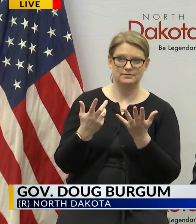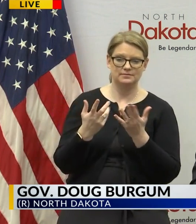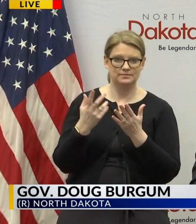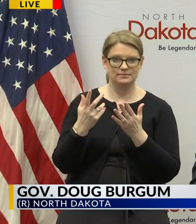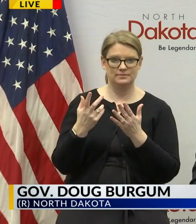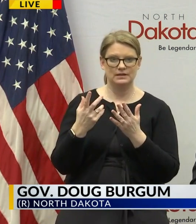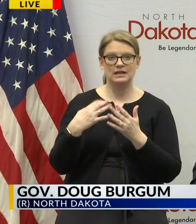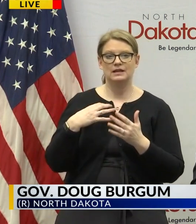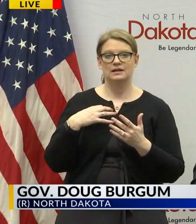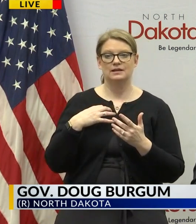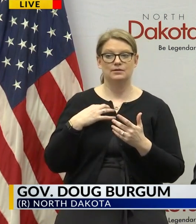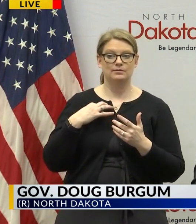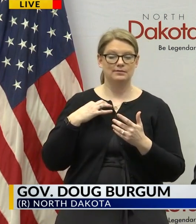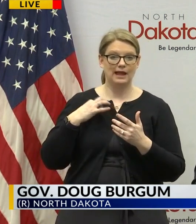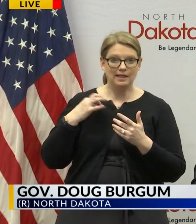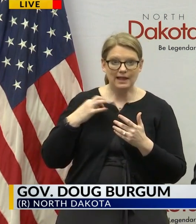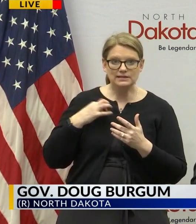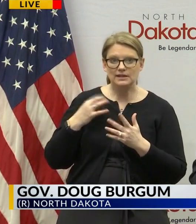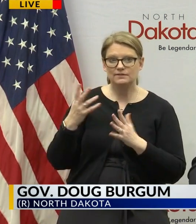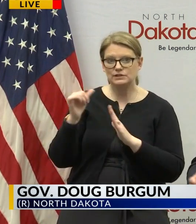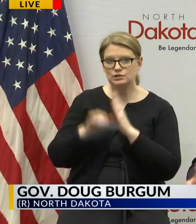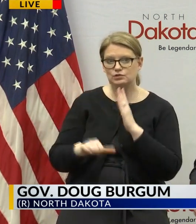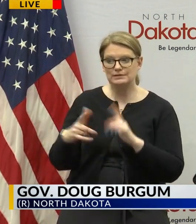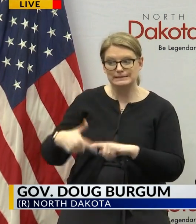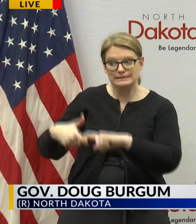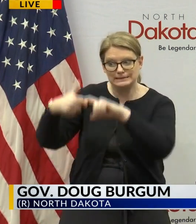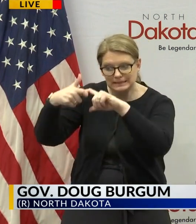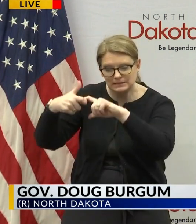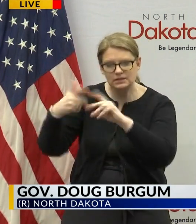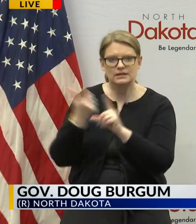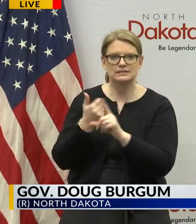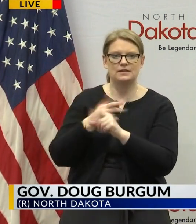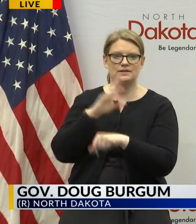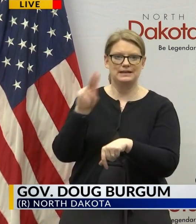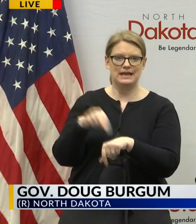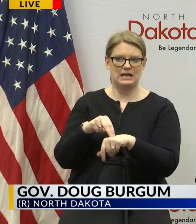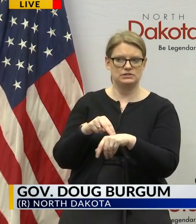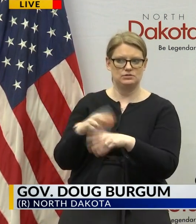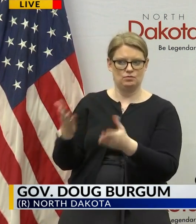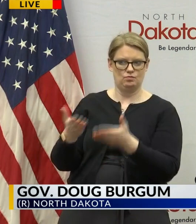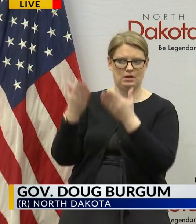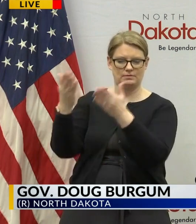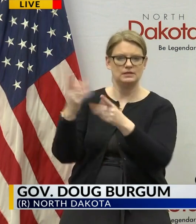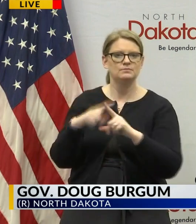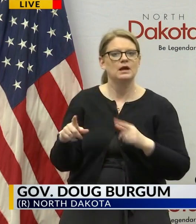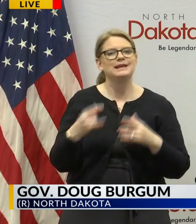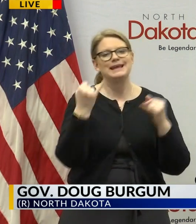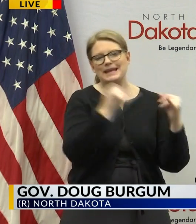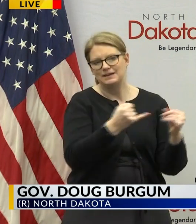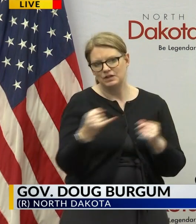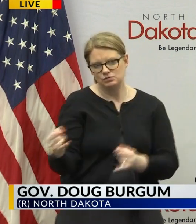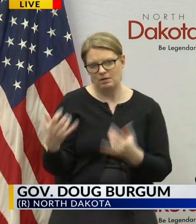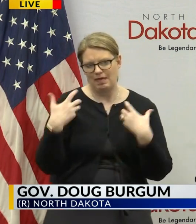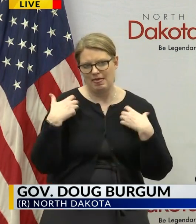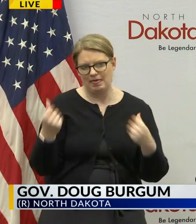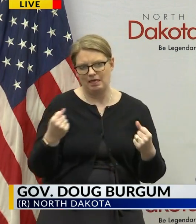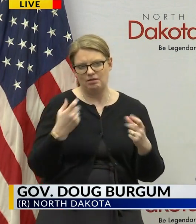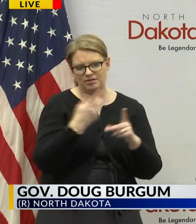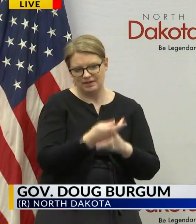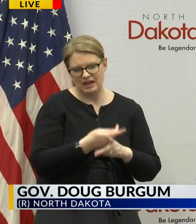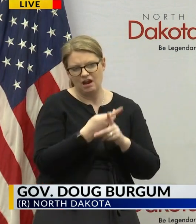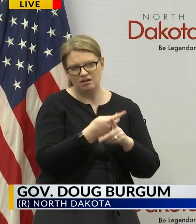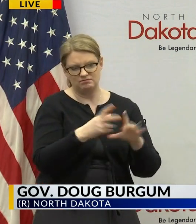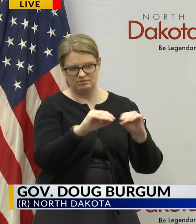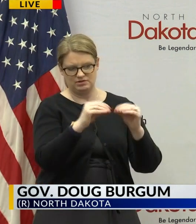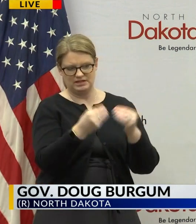that elective surgeries cease that's been a national recommendation here we're letting individual health care organizations make